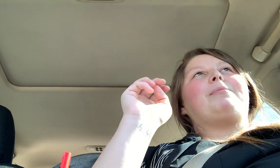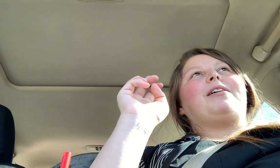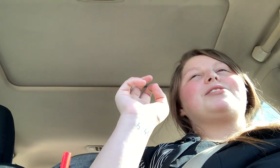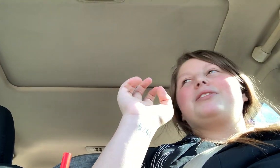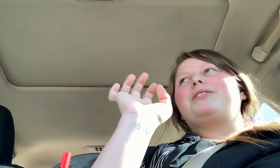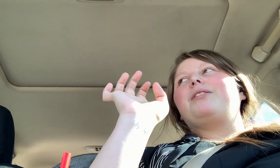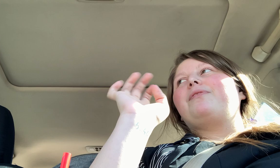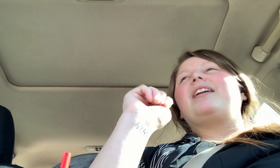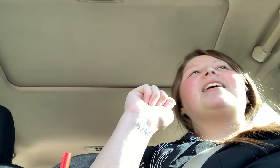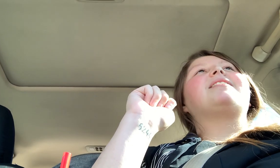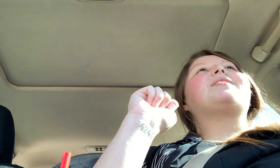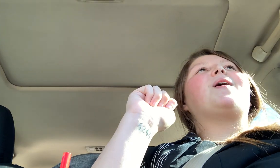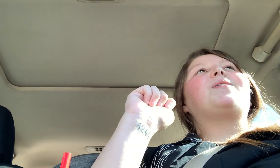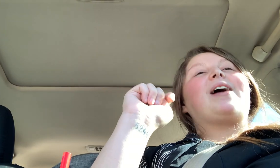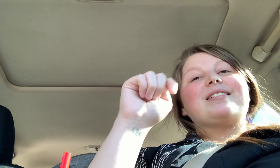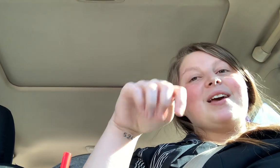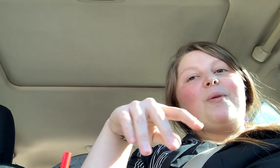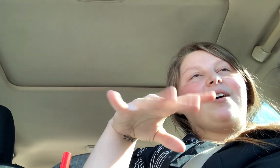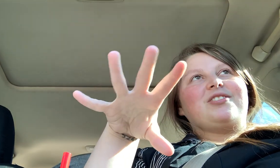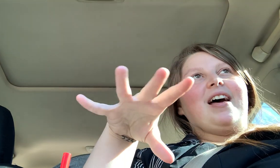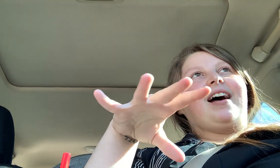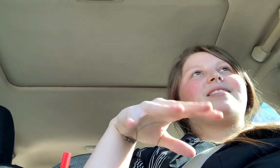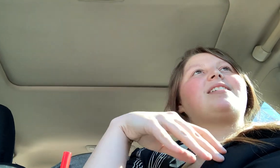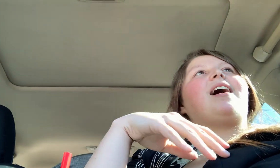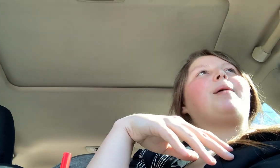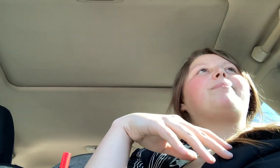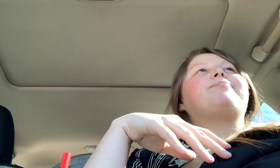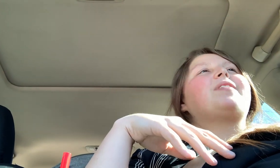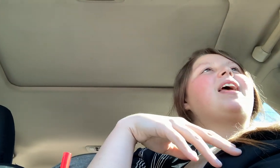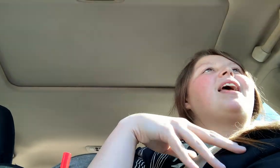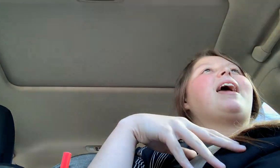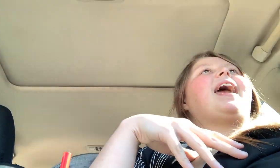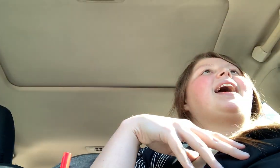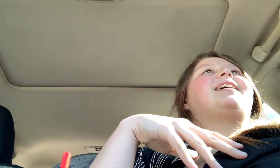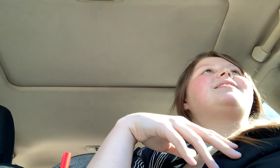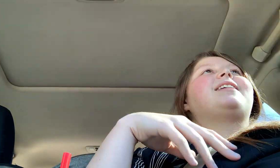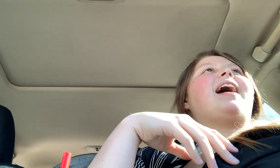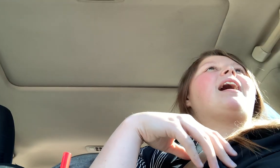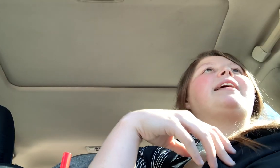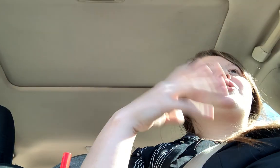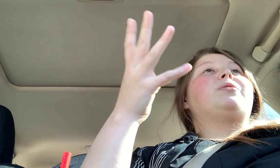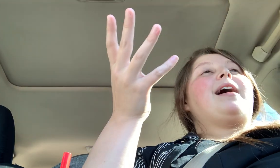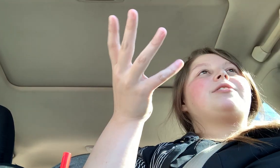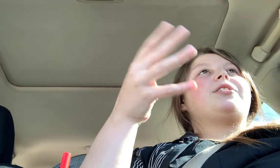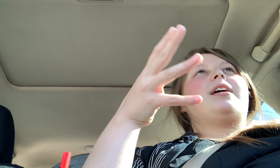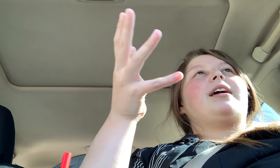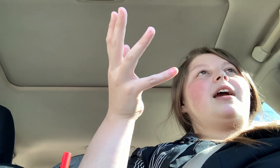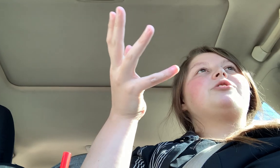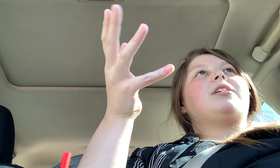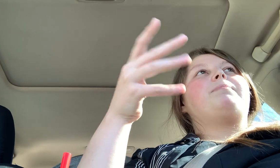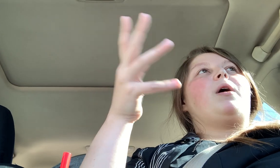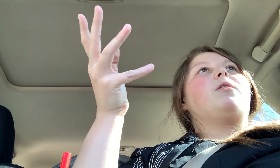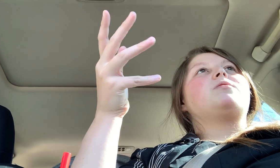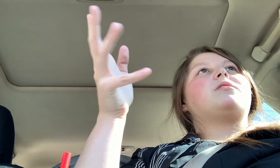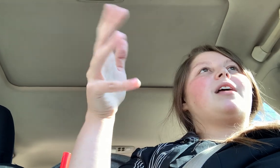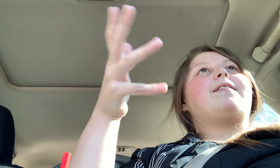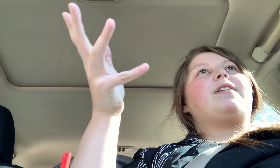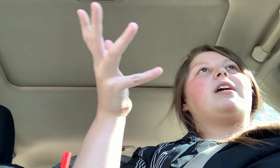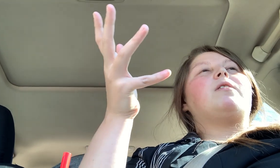Oh my gosh, this is so funny. So you guys can go watch that. Um, and, and I do actually occasionally post like videos